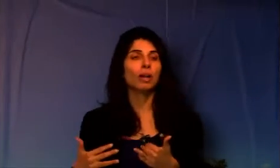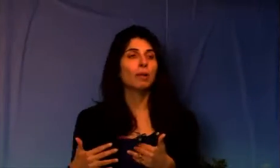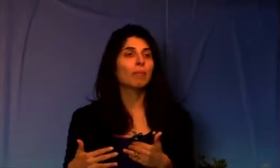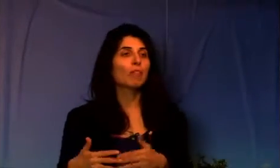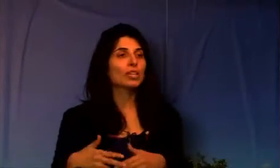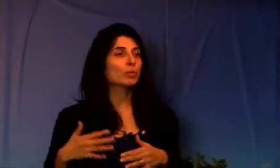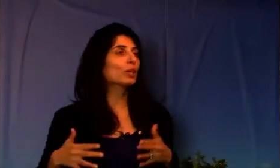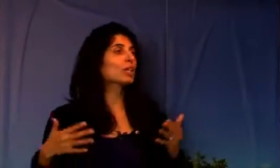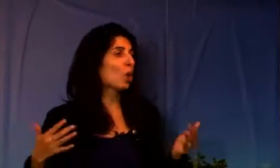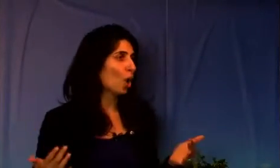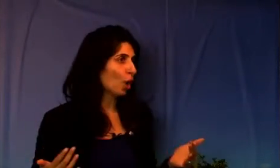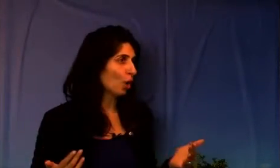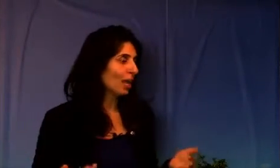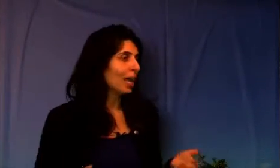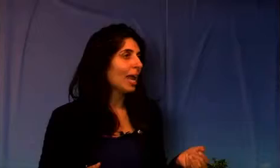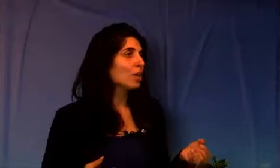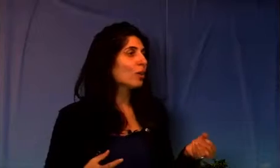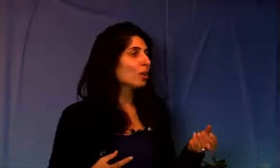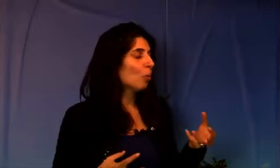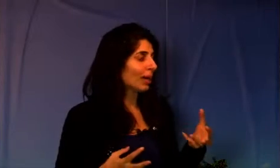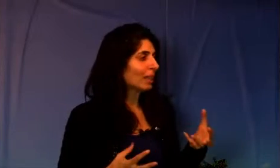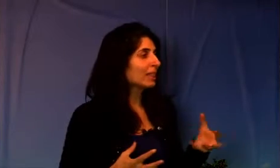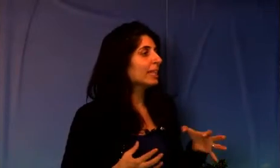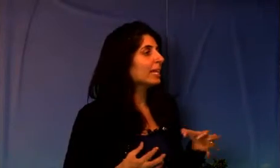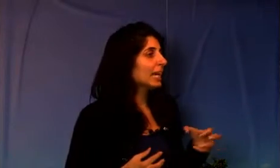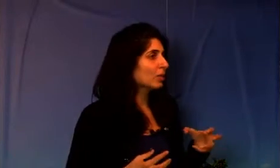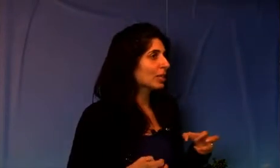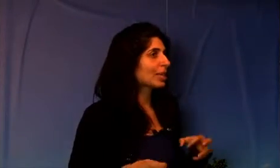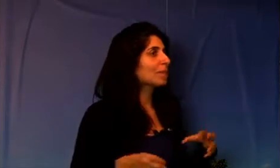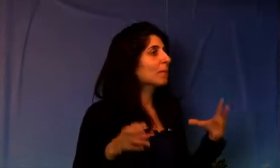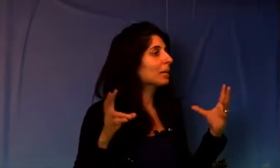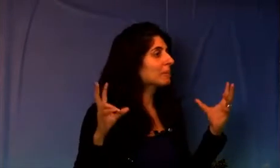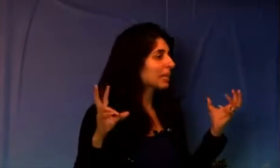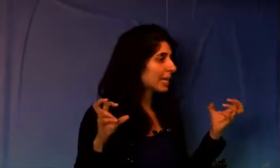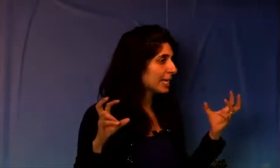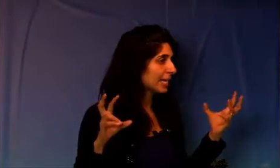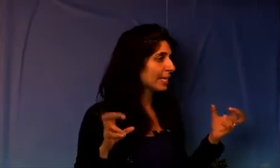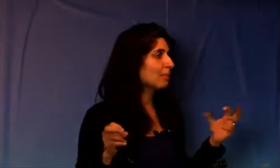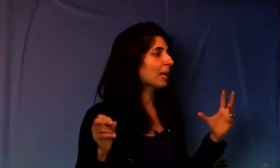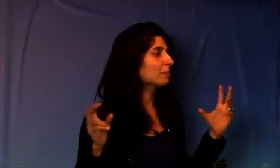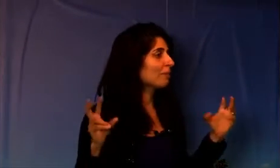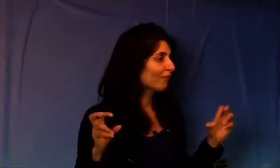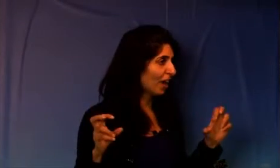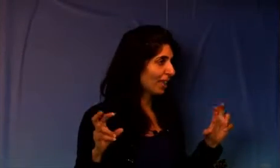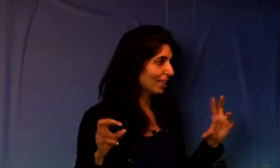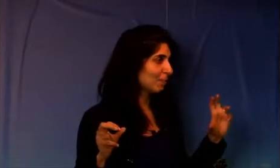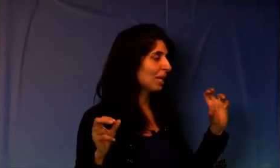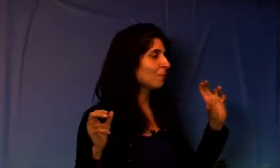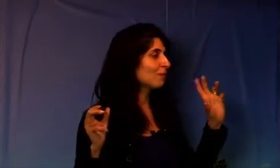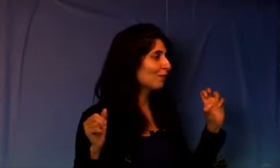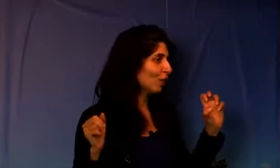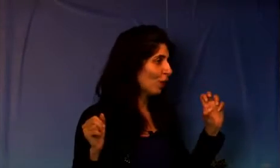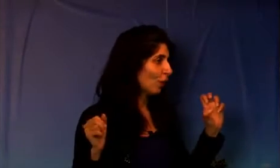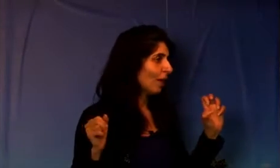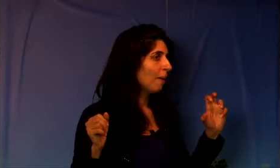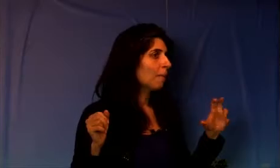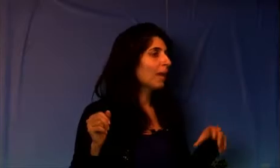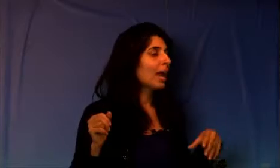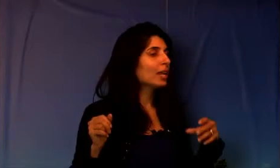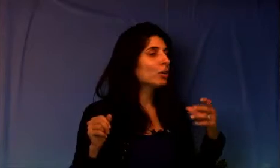this work is hard. You want to thin it out so that this becomes easy, this becomes fun, this becomes flow. And